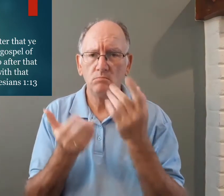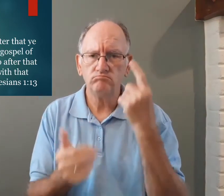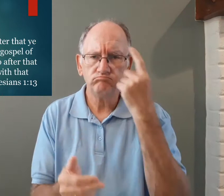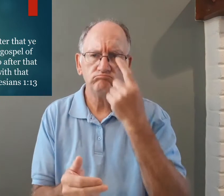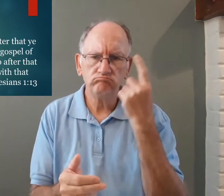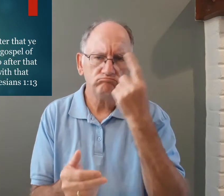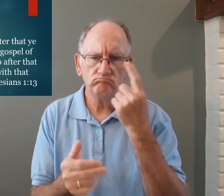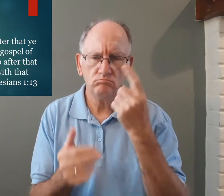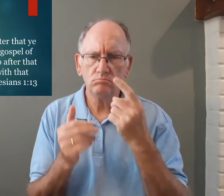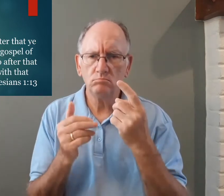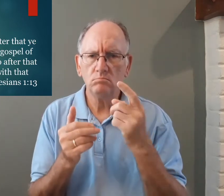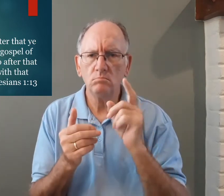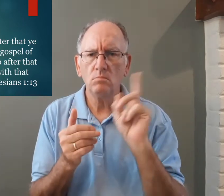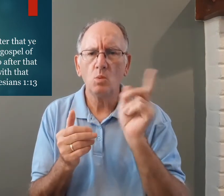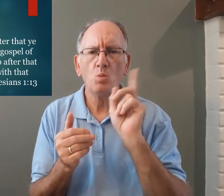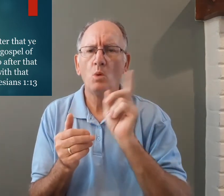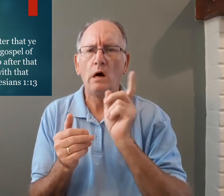you may be wondering